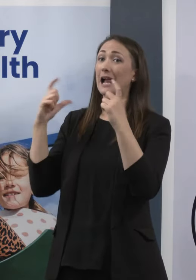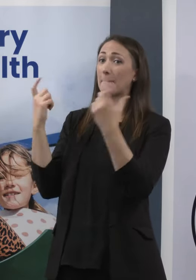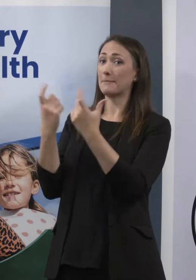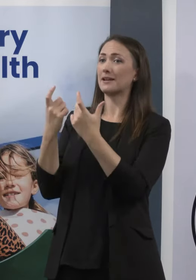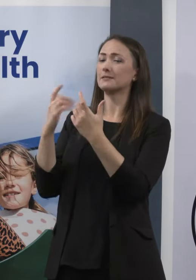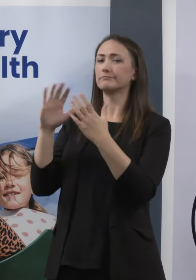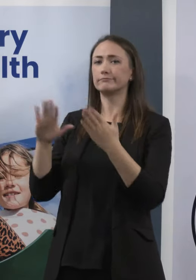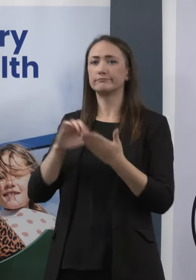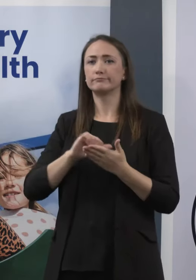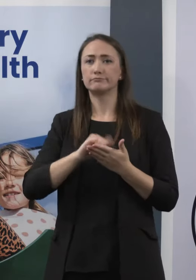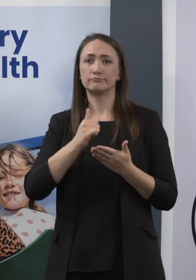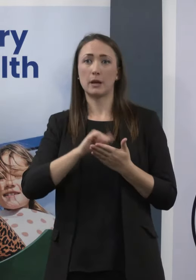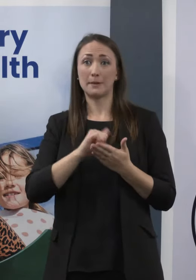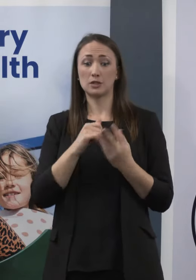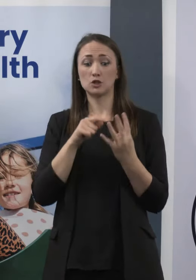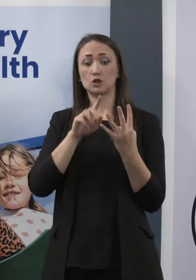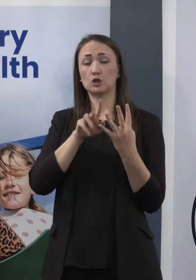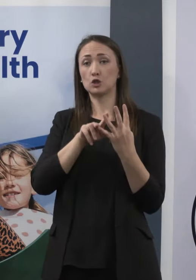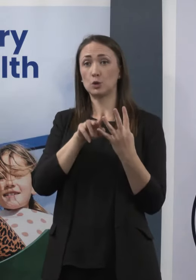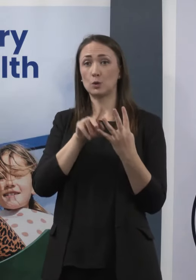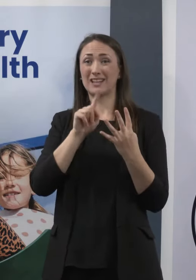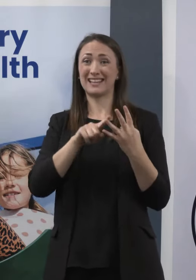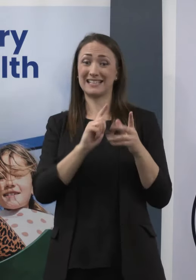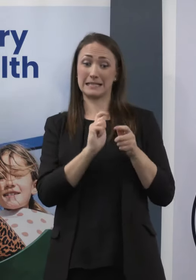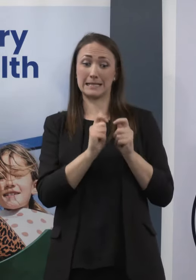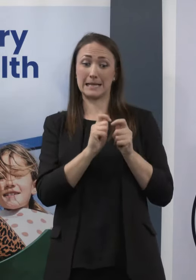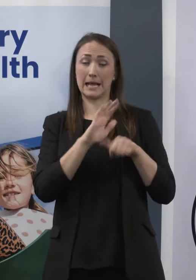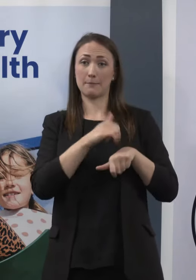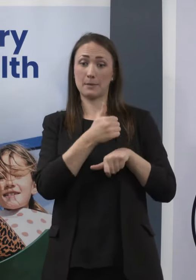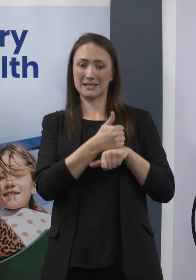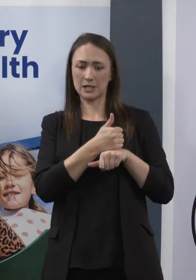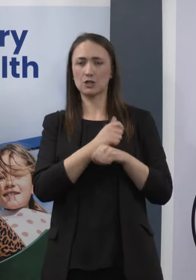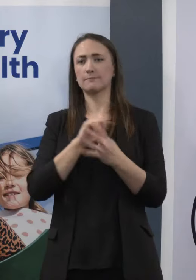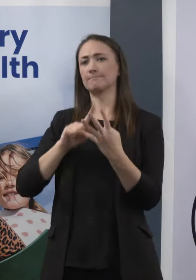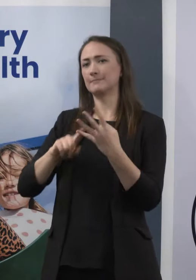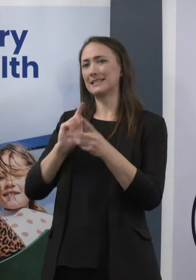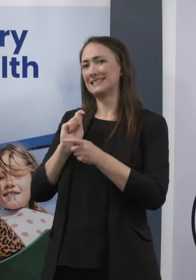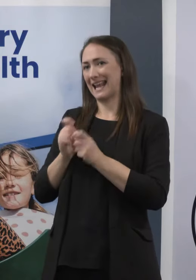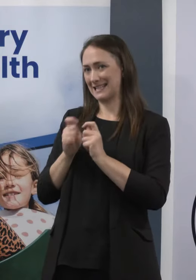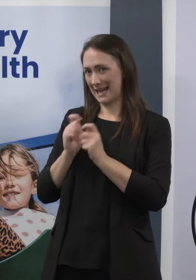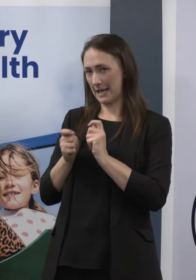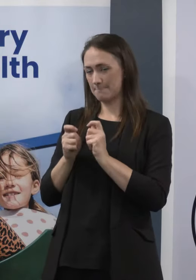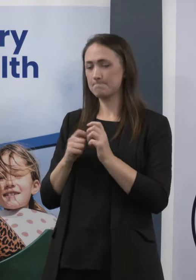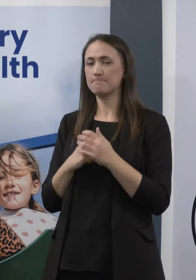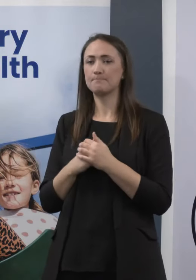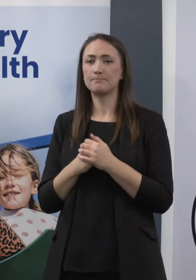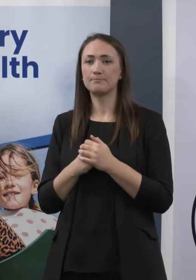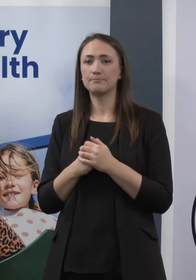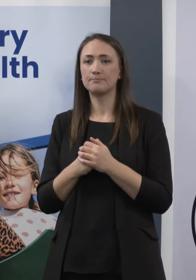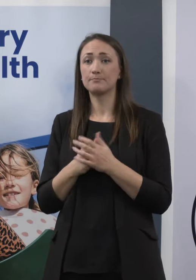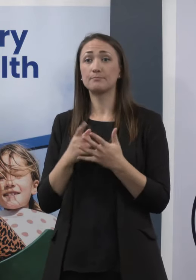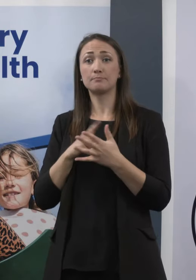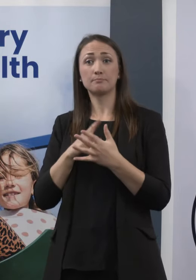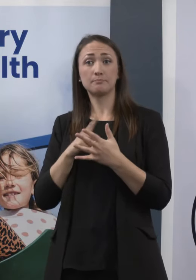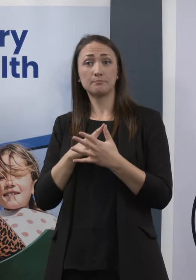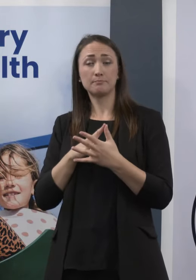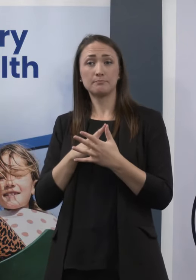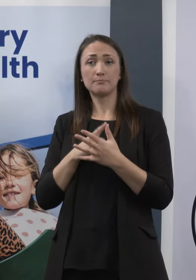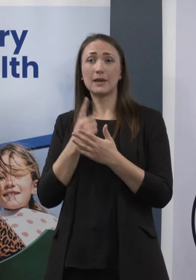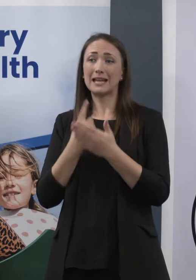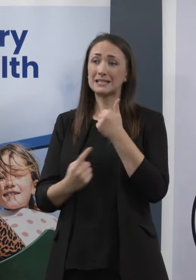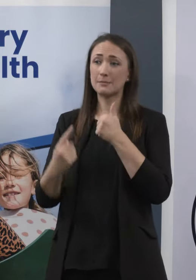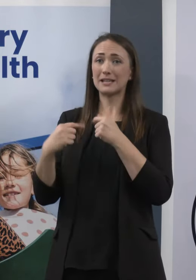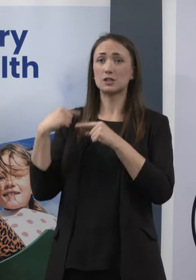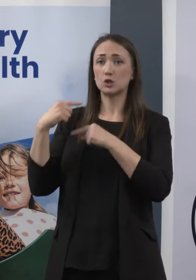and another one on testing. There's a briefing from the COVID-19 Independent Continuous Review and